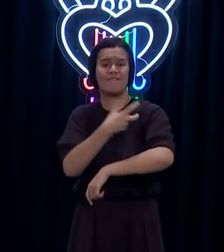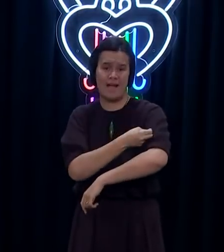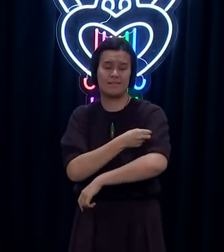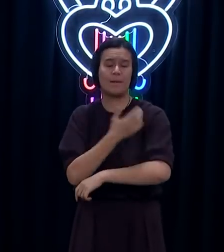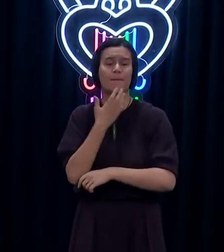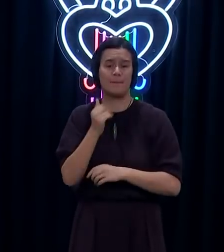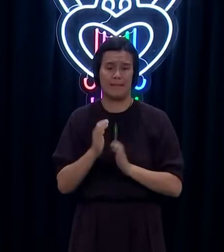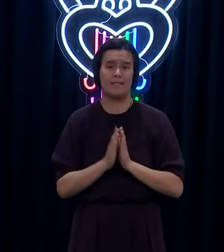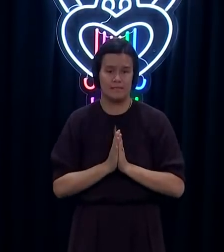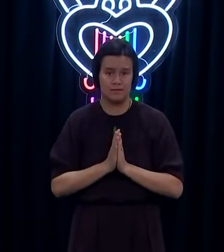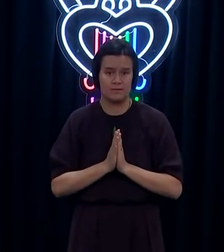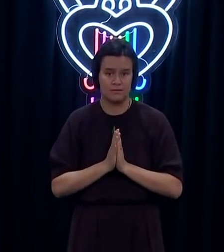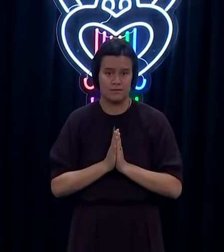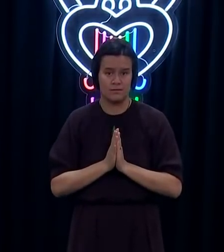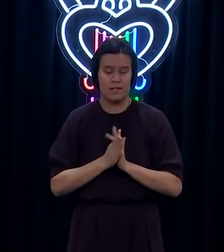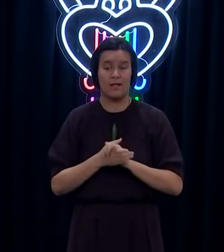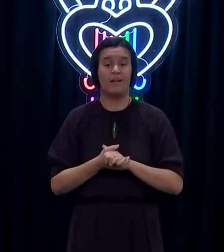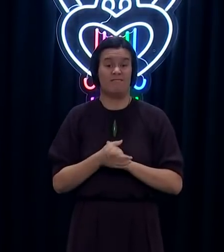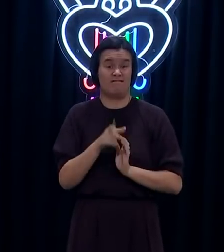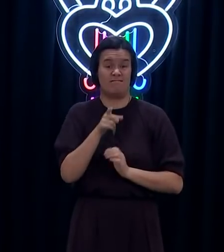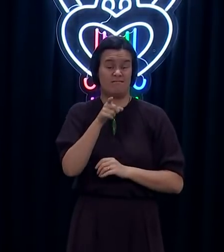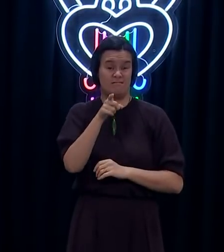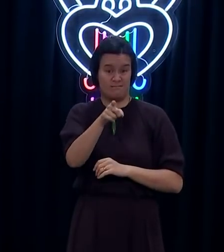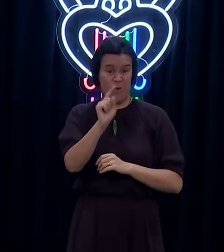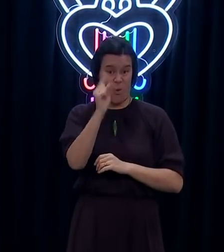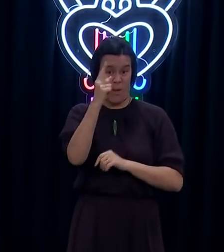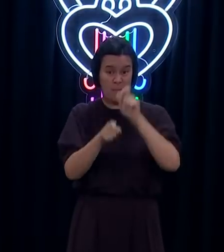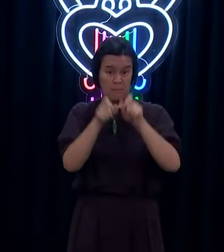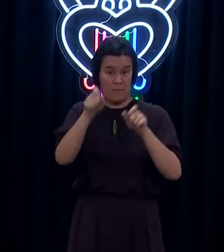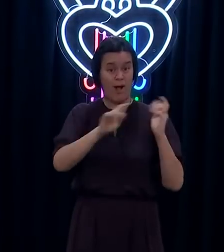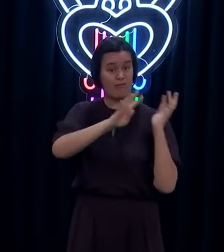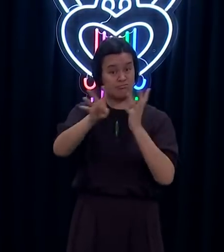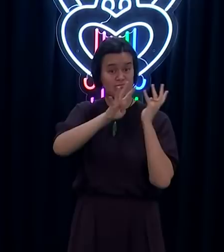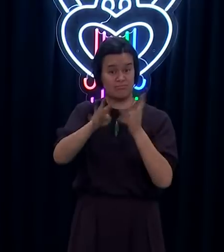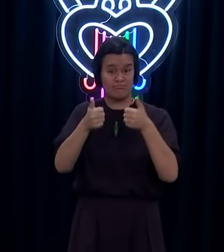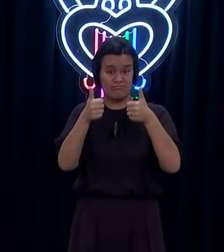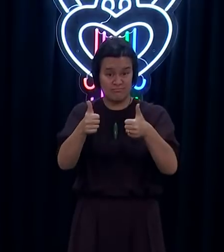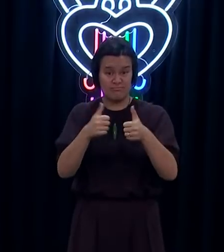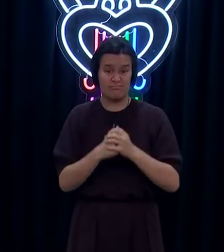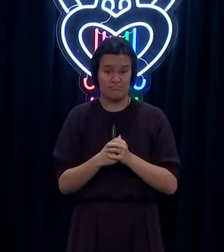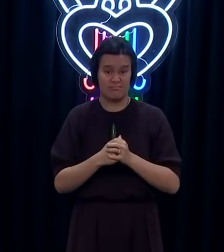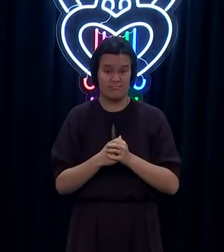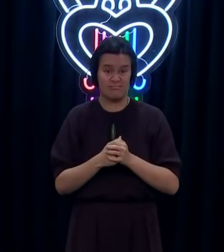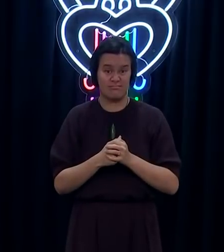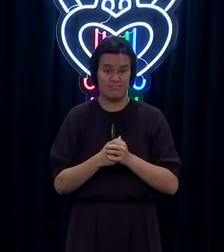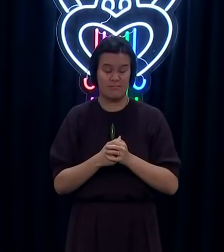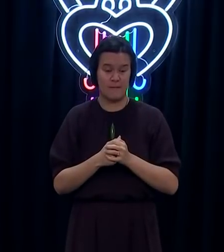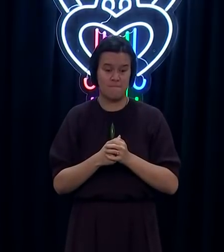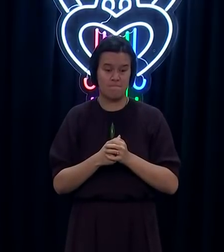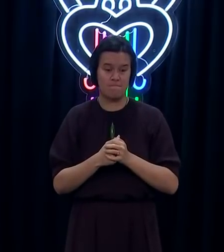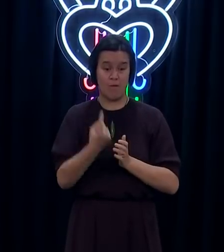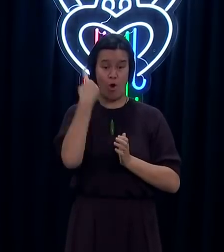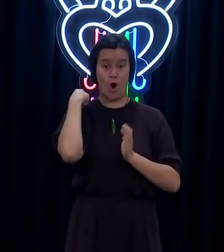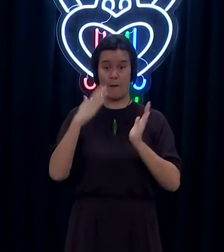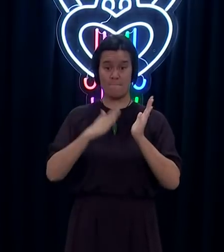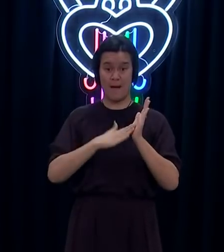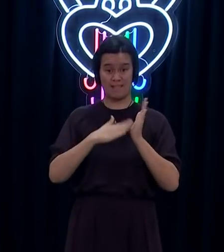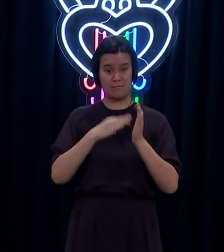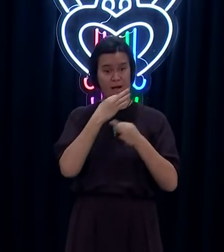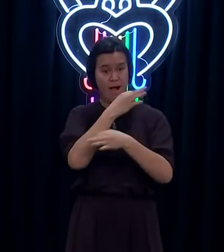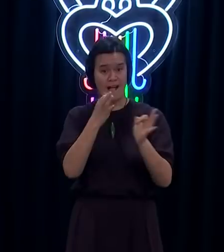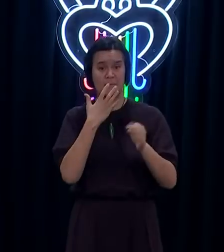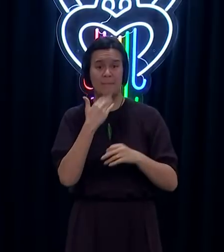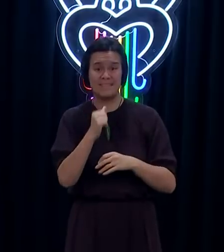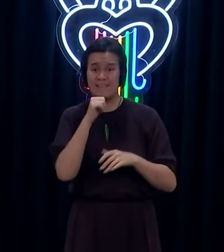lockdowns, and that is get vaccinated. If you'll recall, last Monday, I challenged as many of the city's residents as possible to get their